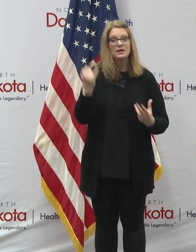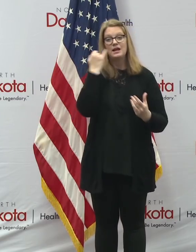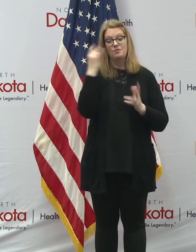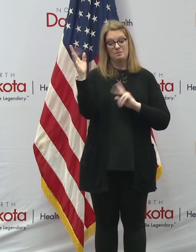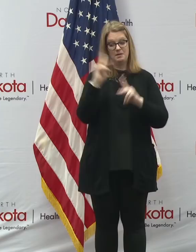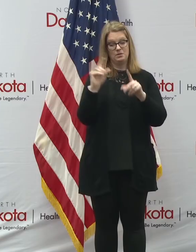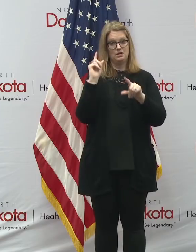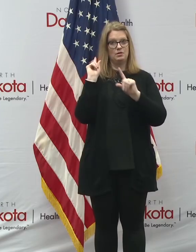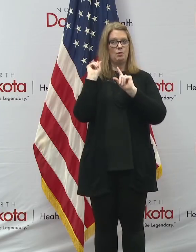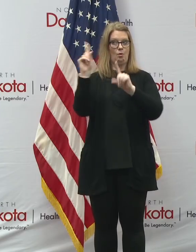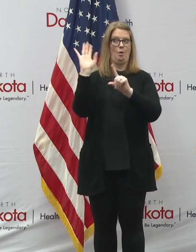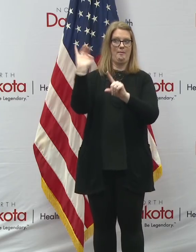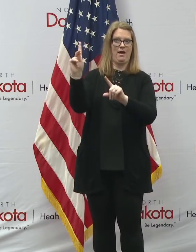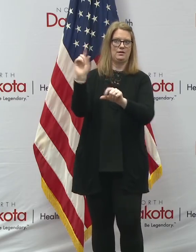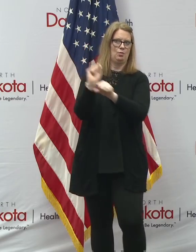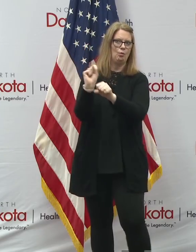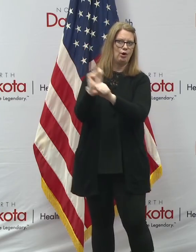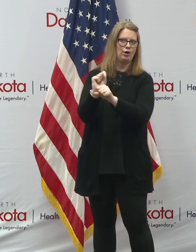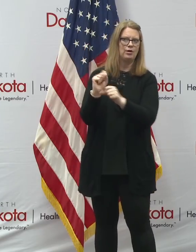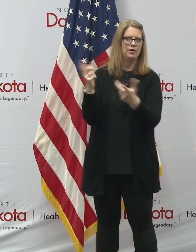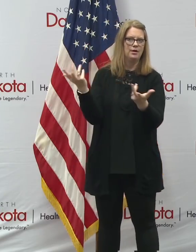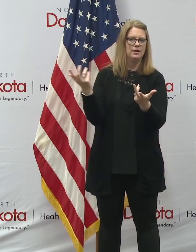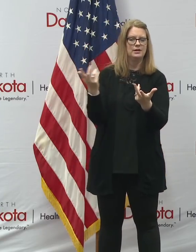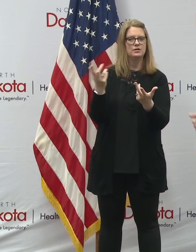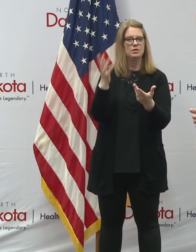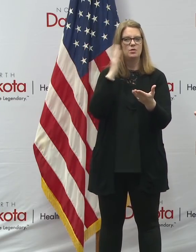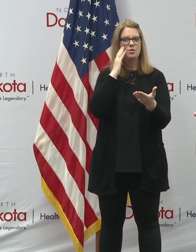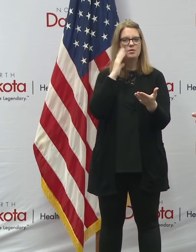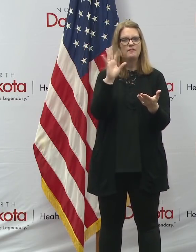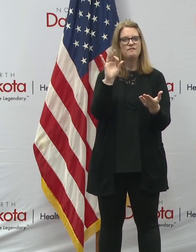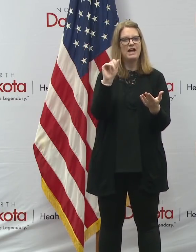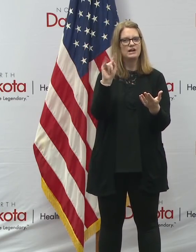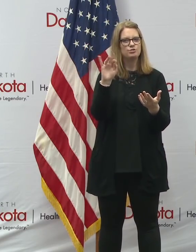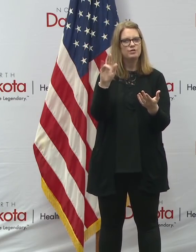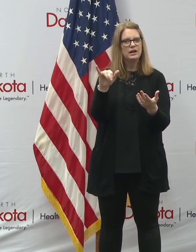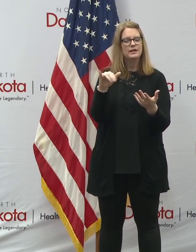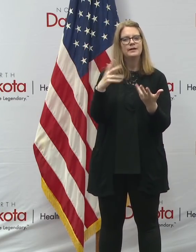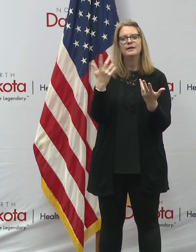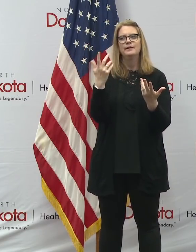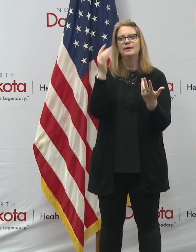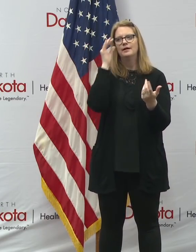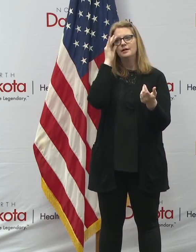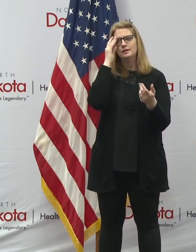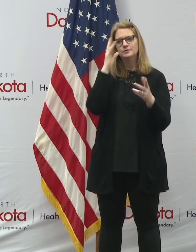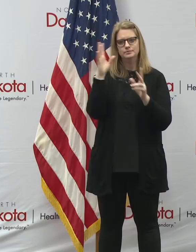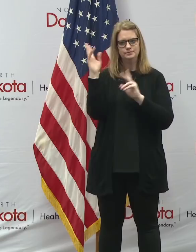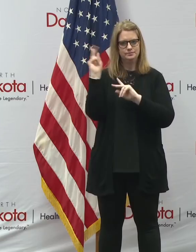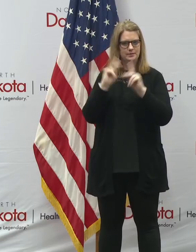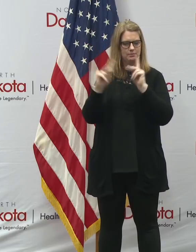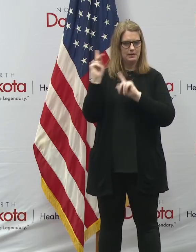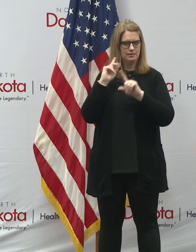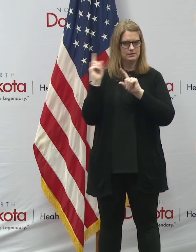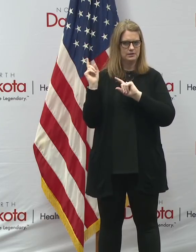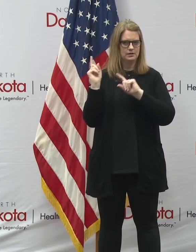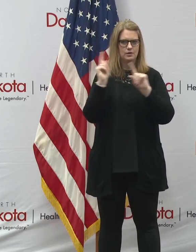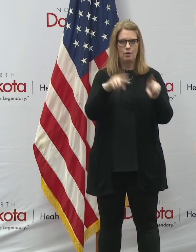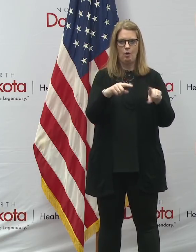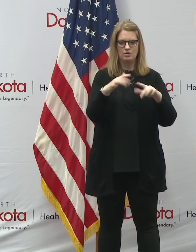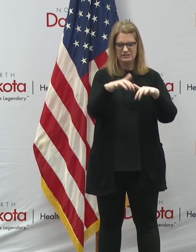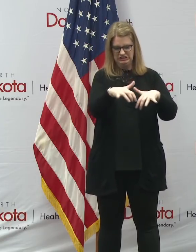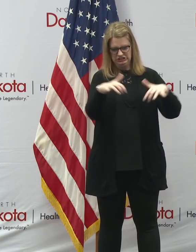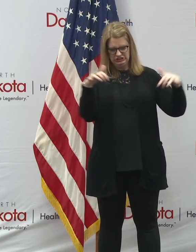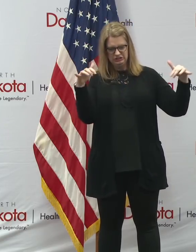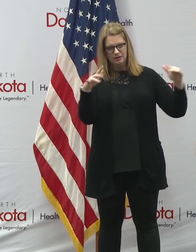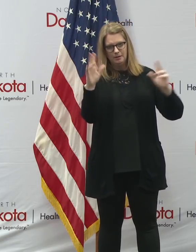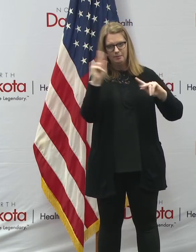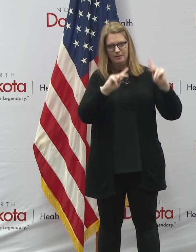back to work in a factory situation, you're trying to get people to attend a stadium full of